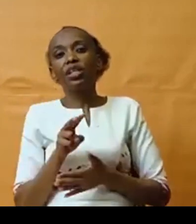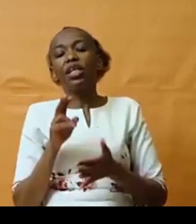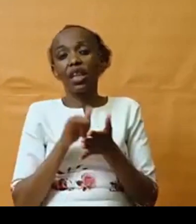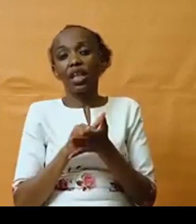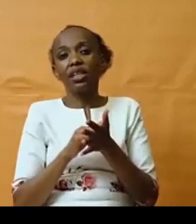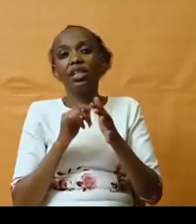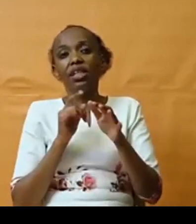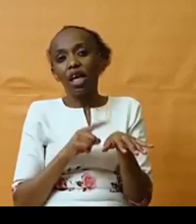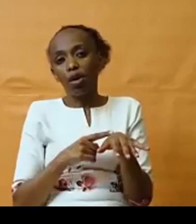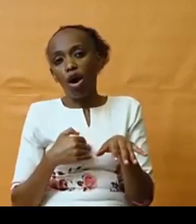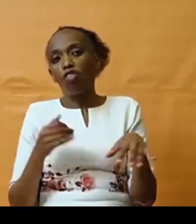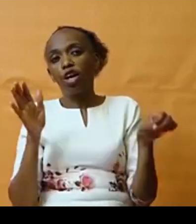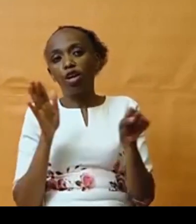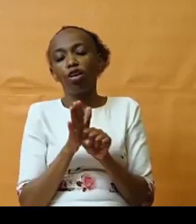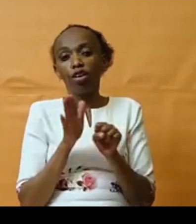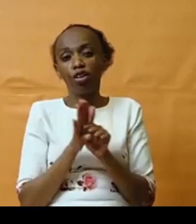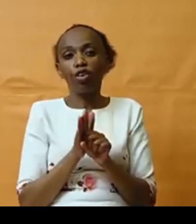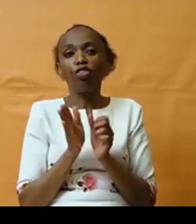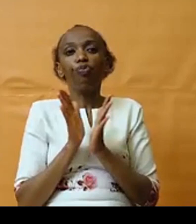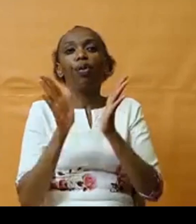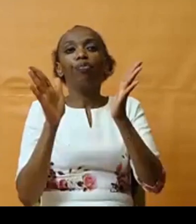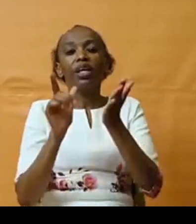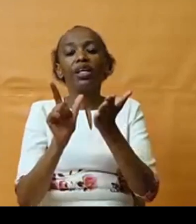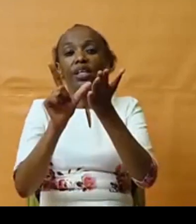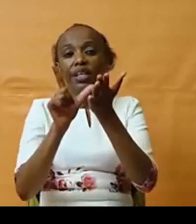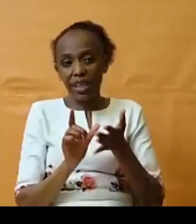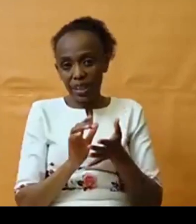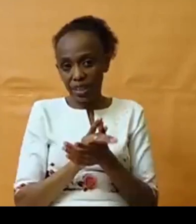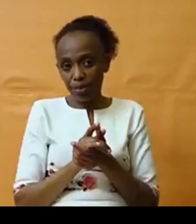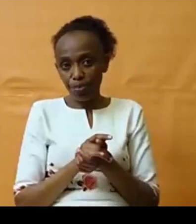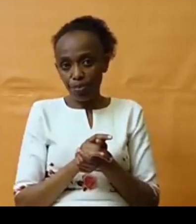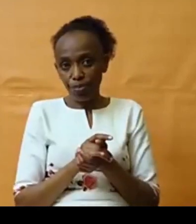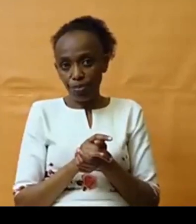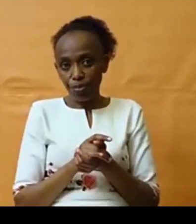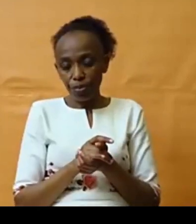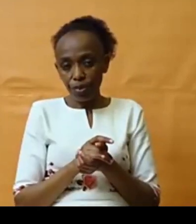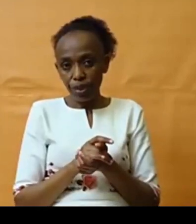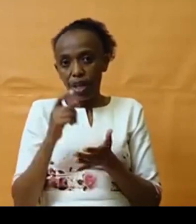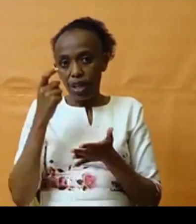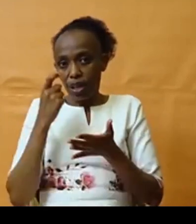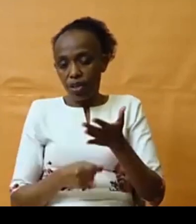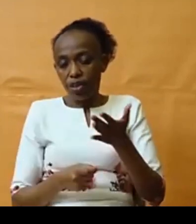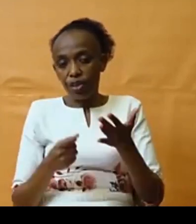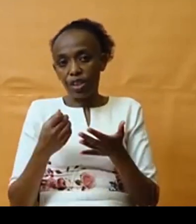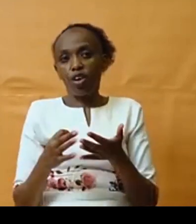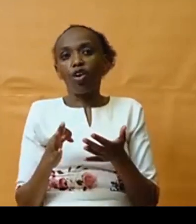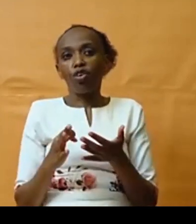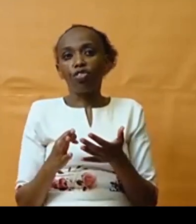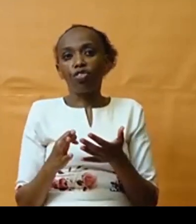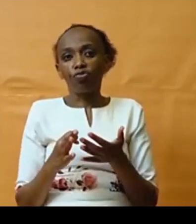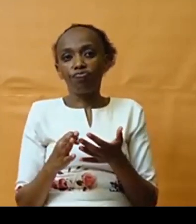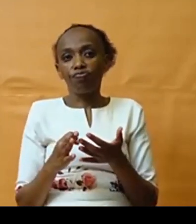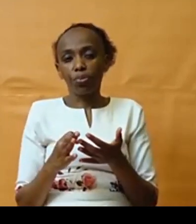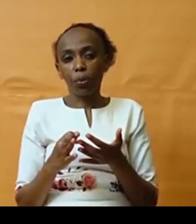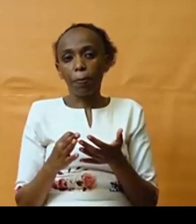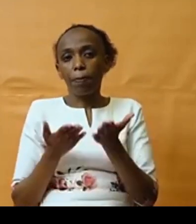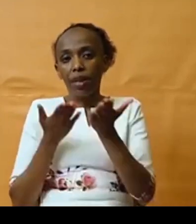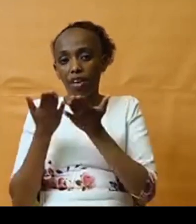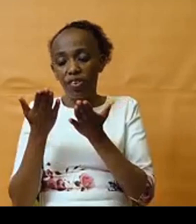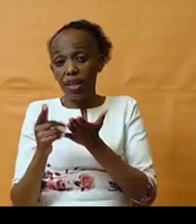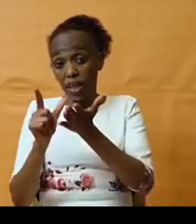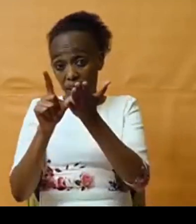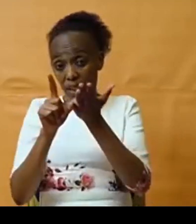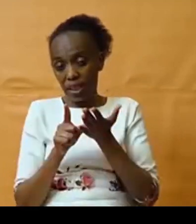lot of public debt, the cost of servicing this debt are very disproportionately